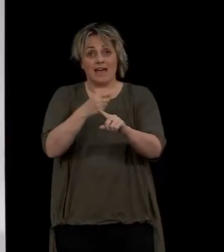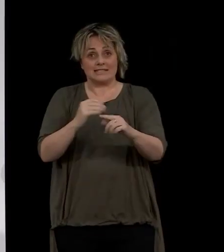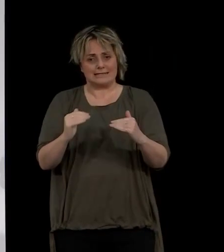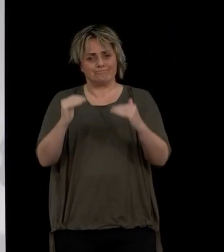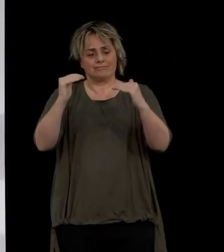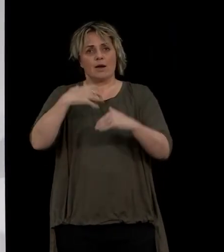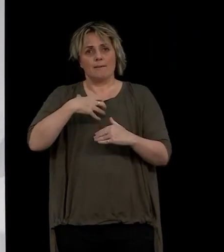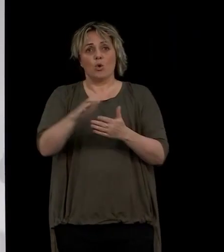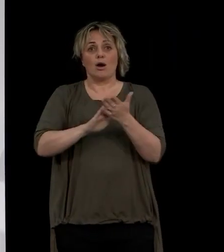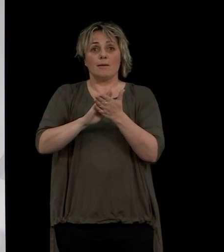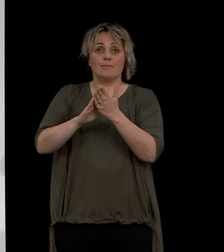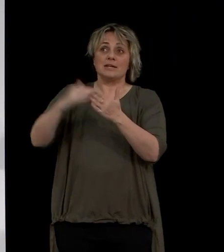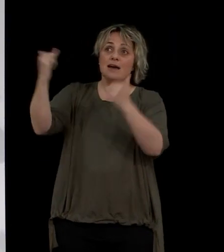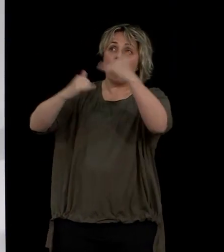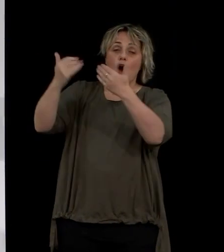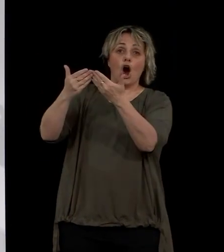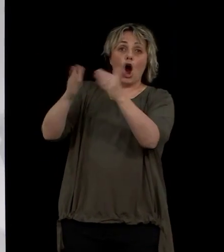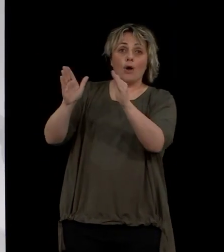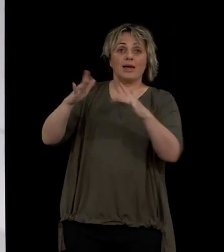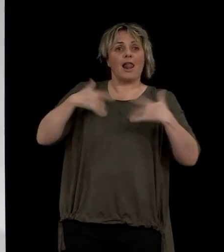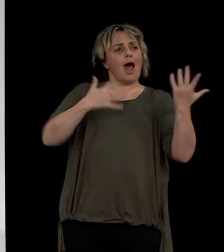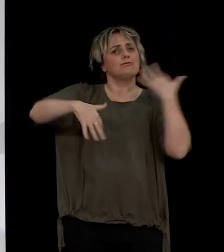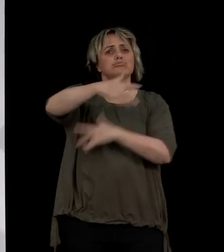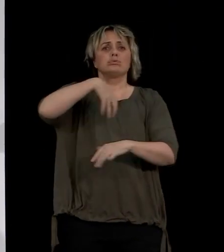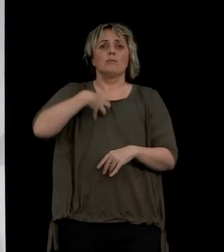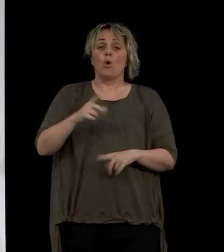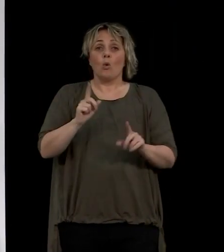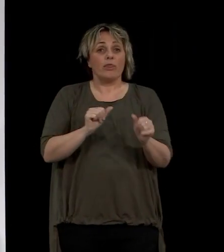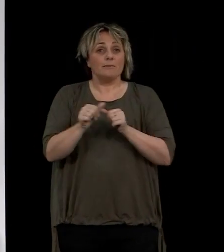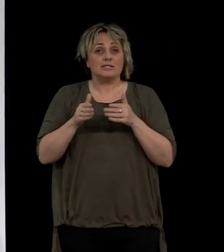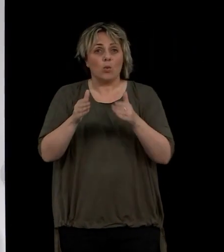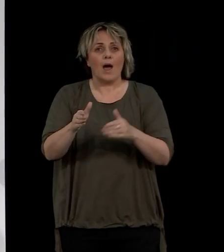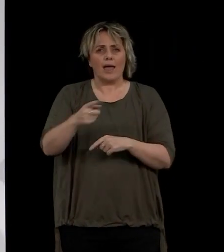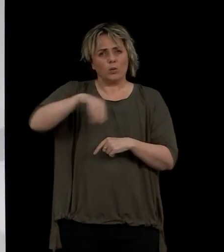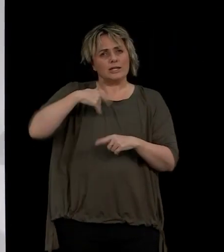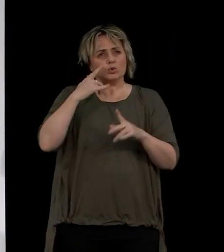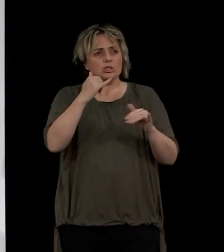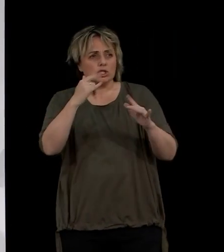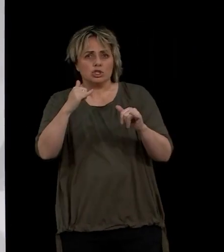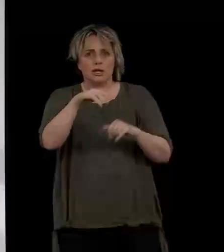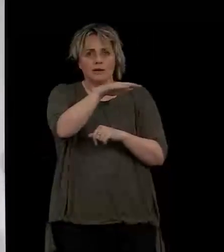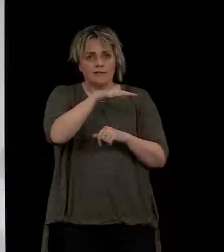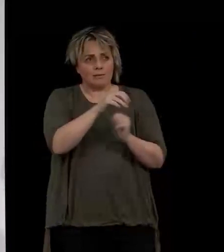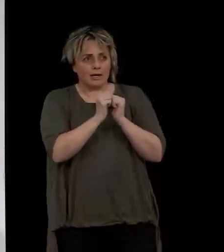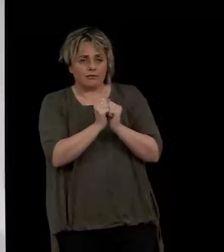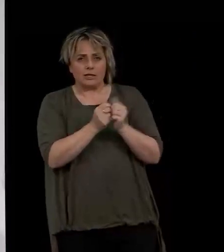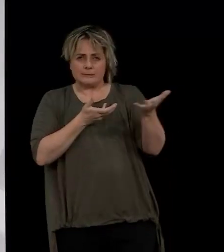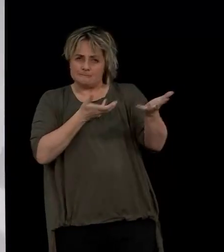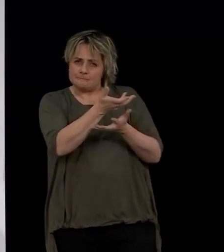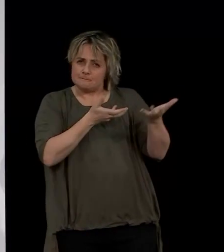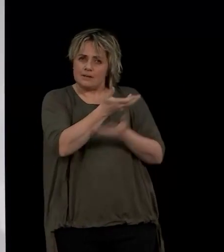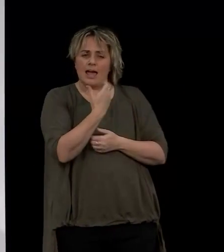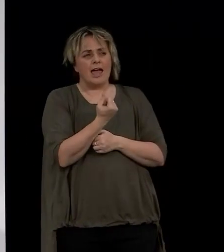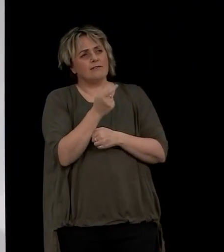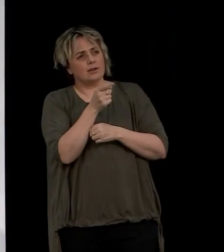reopen our borders and enjoy life generally domestically is for each of us to check in with our family and friends and have a conversation around